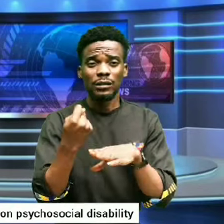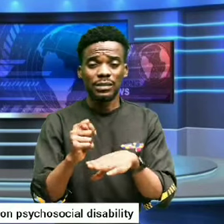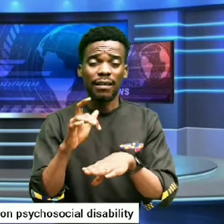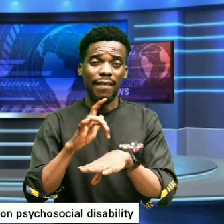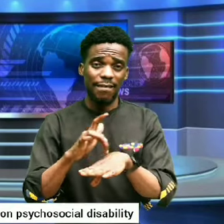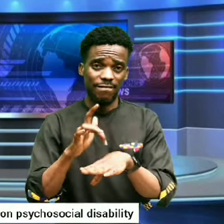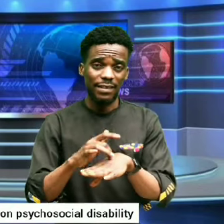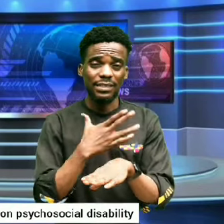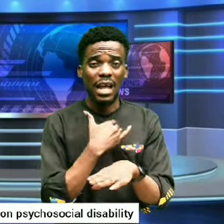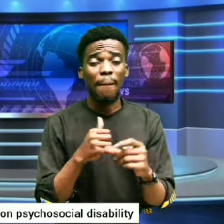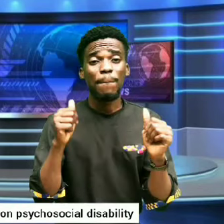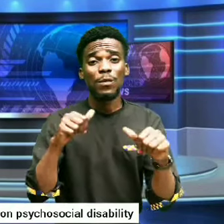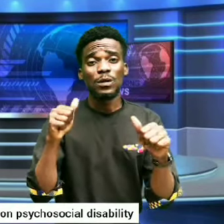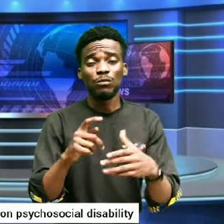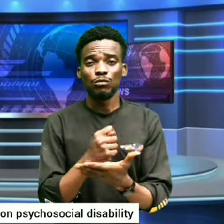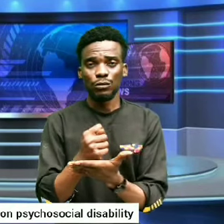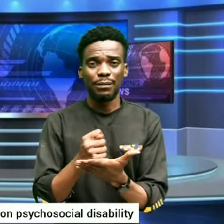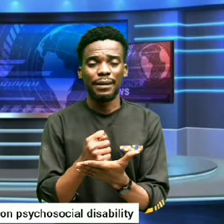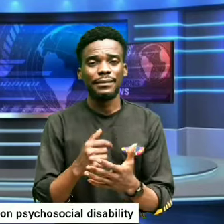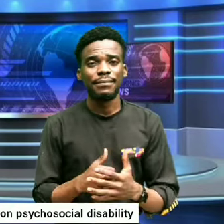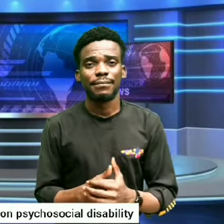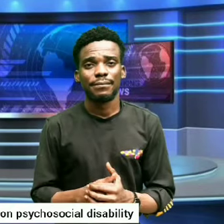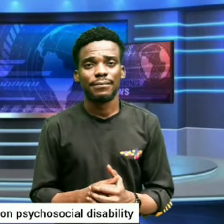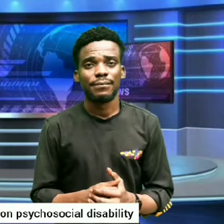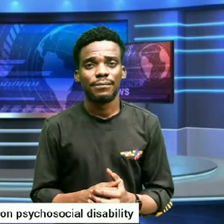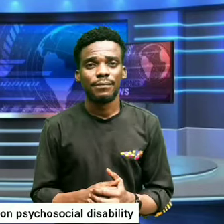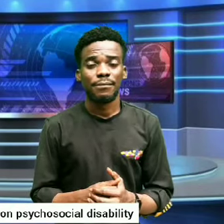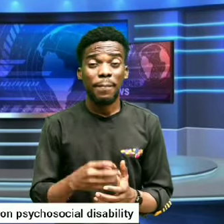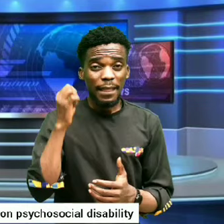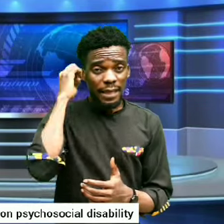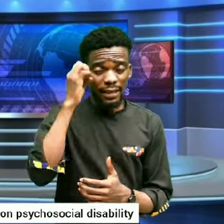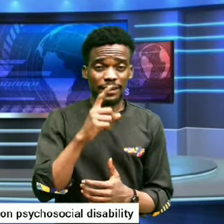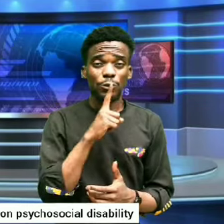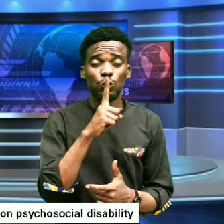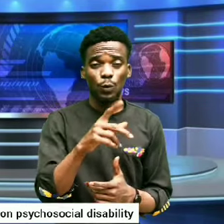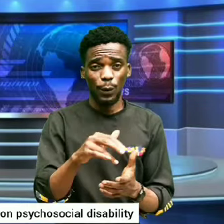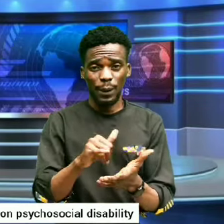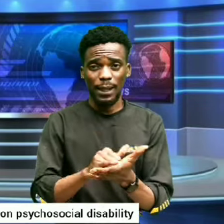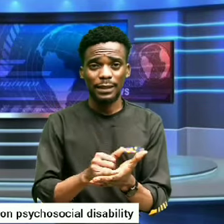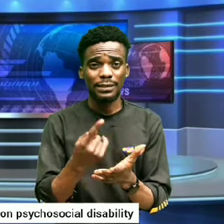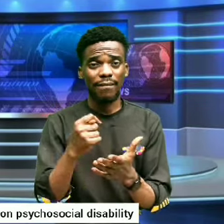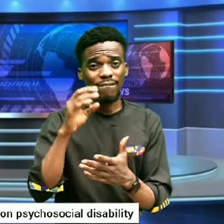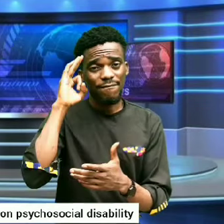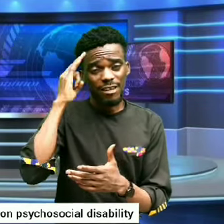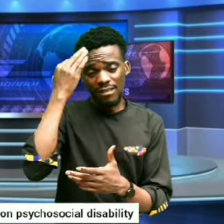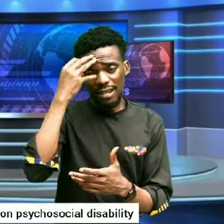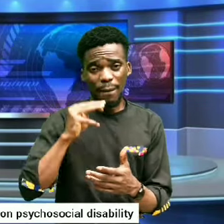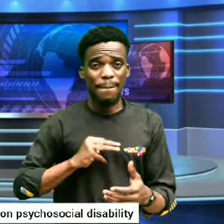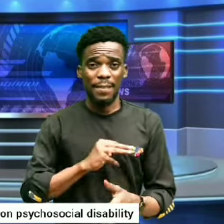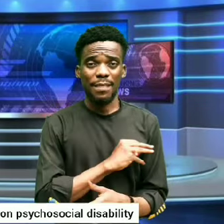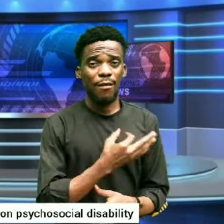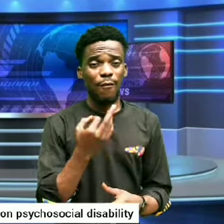and possible treatments. He asserts that the Federal Ministry